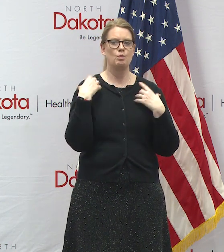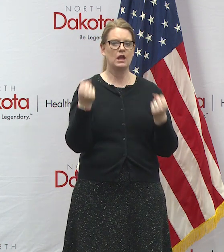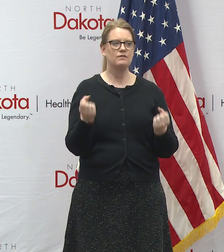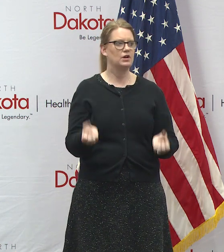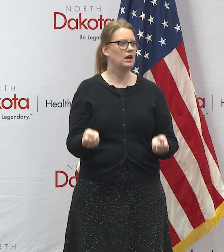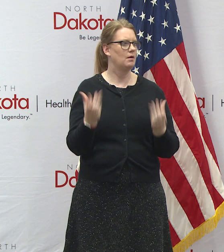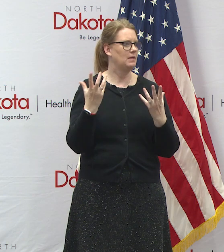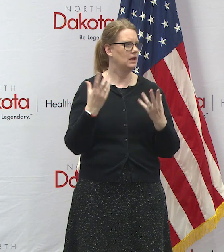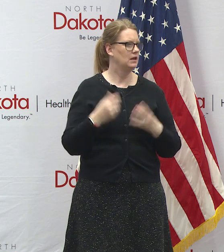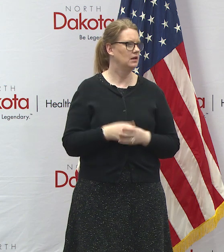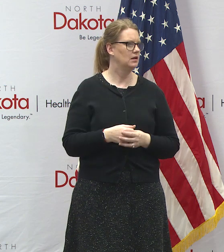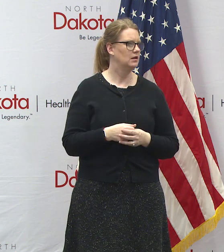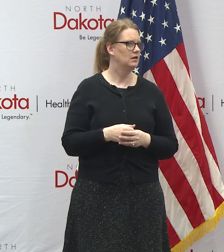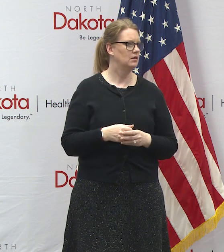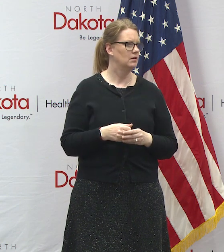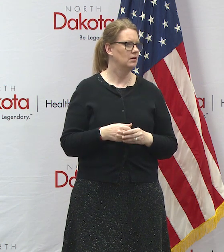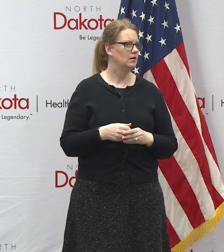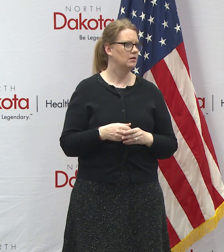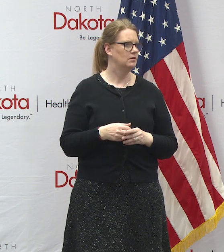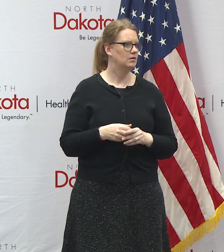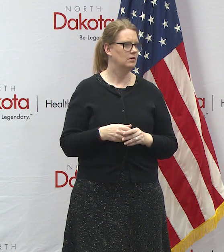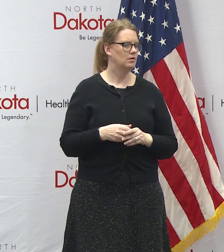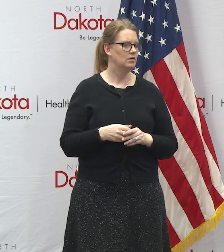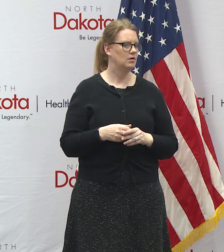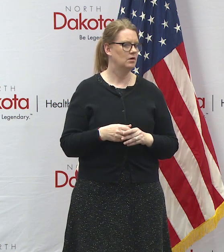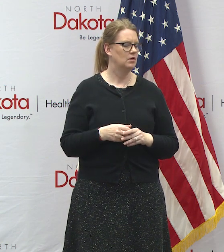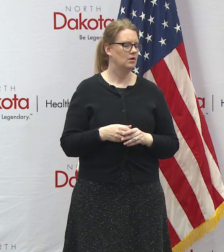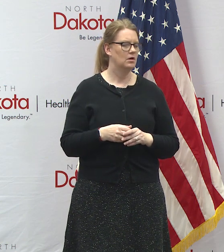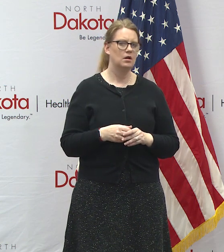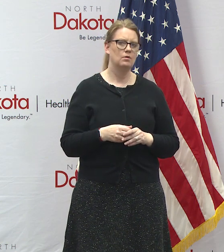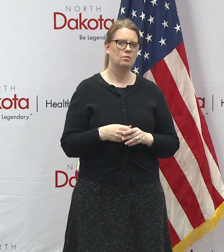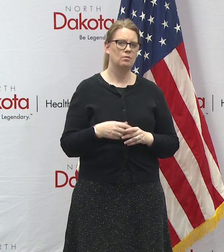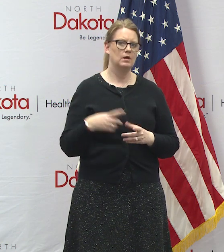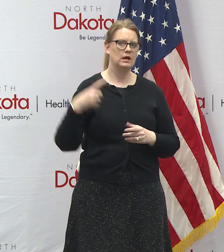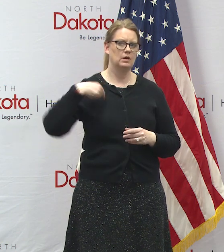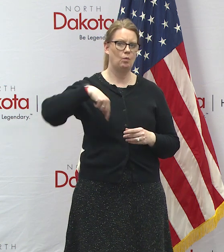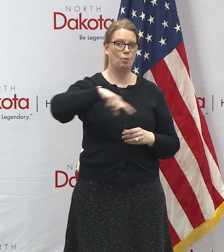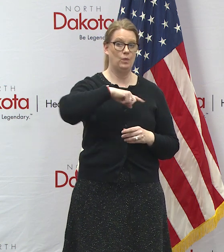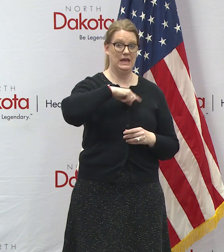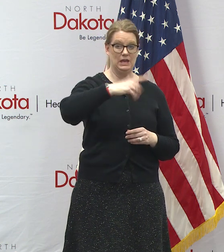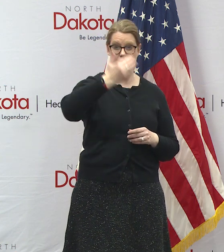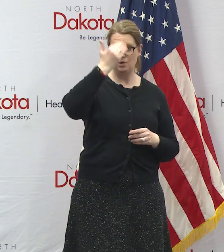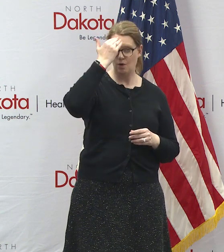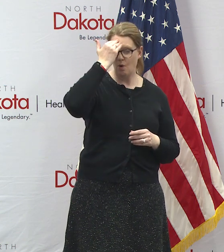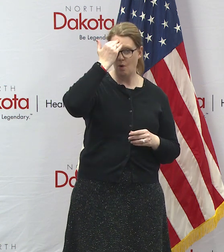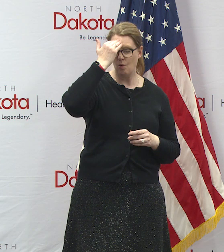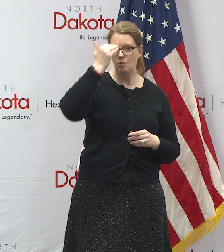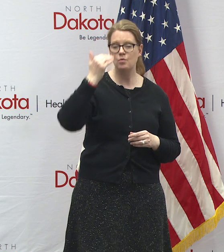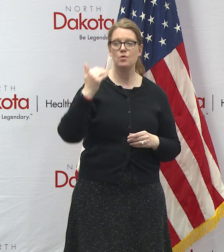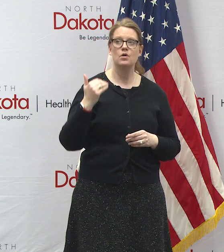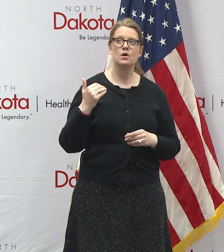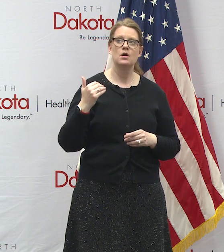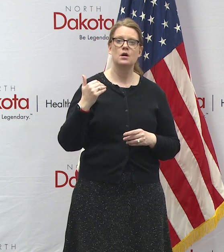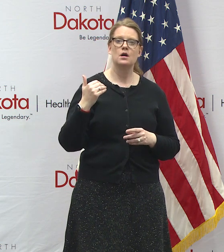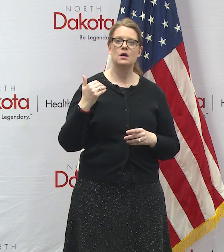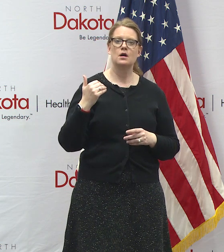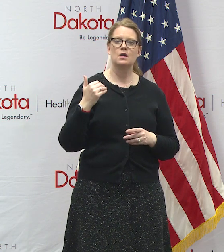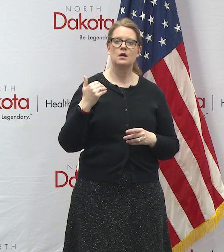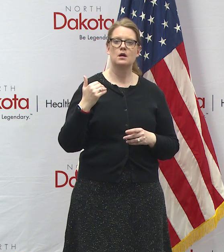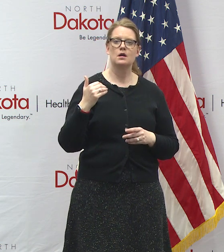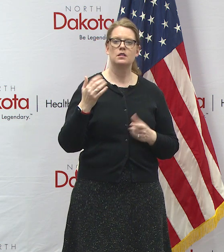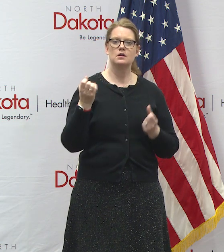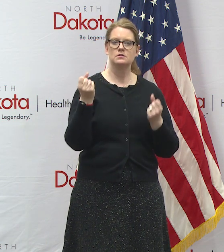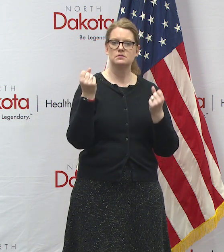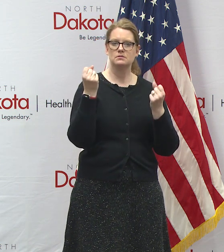uh what we know is that there uh are likely many people in north